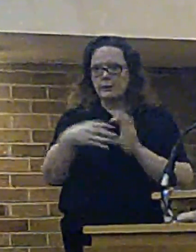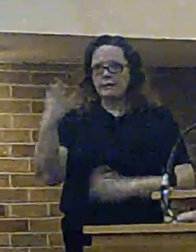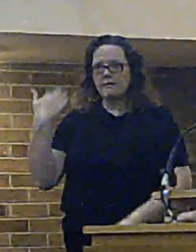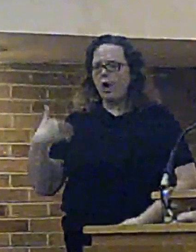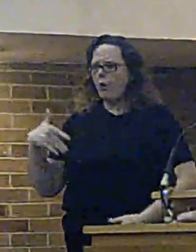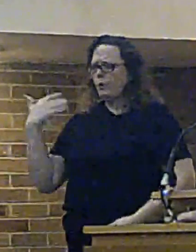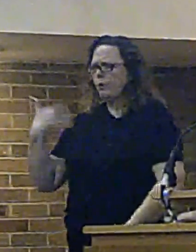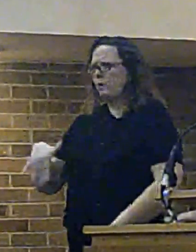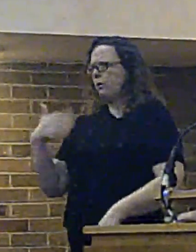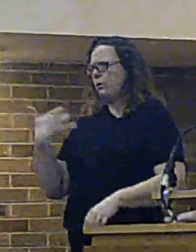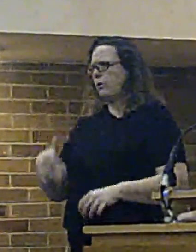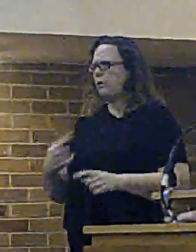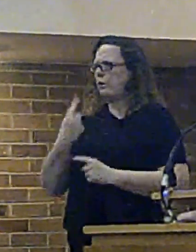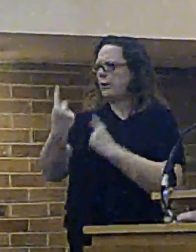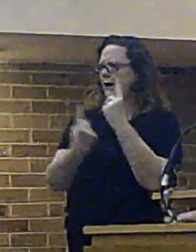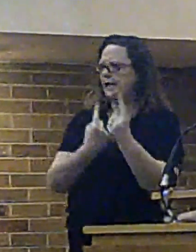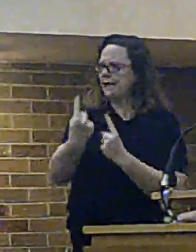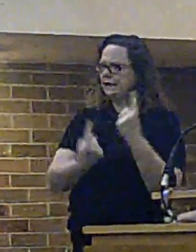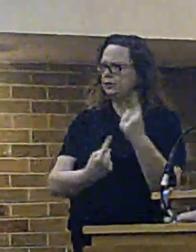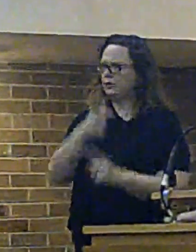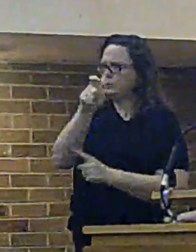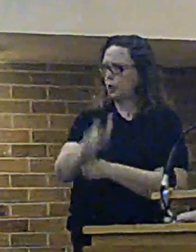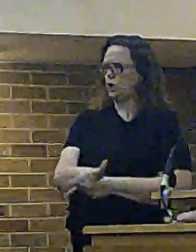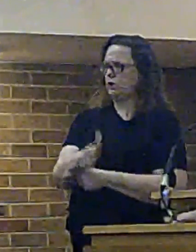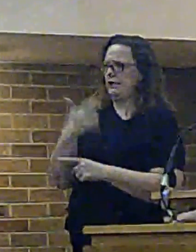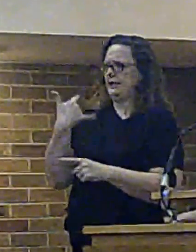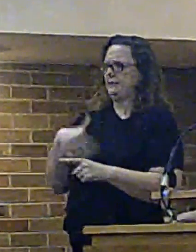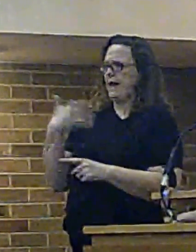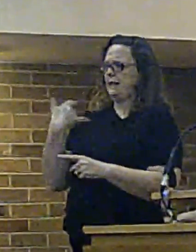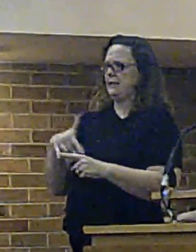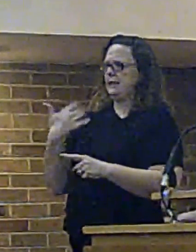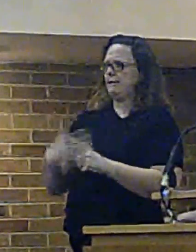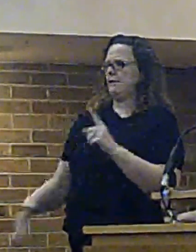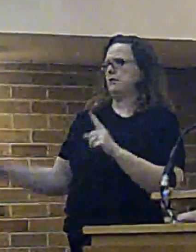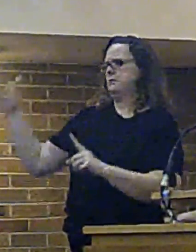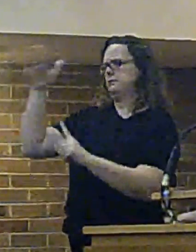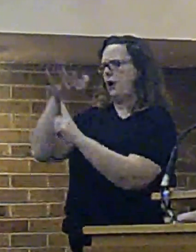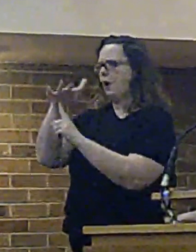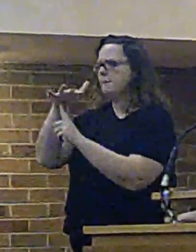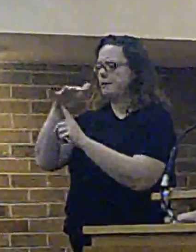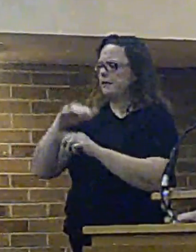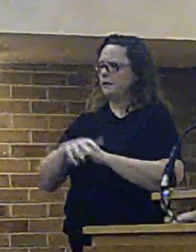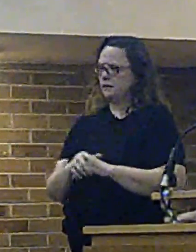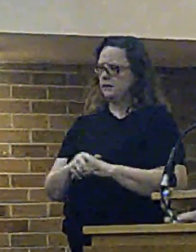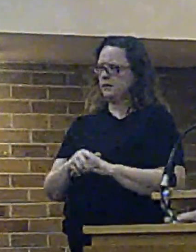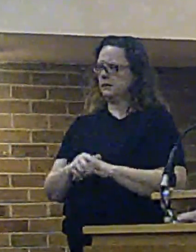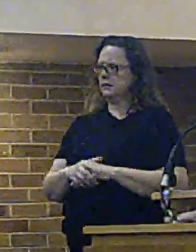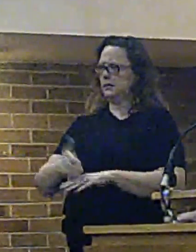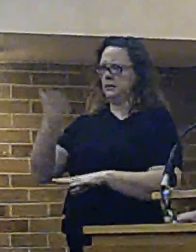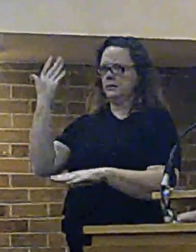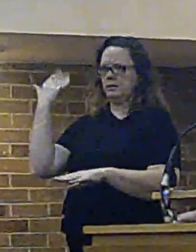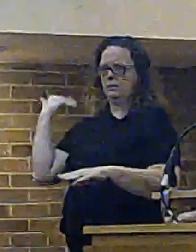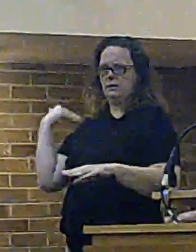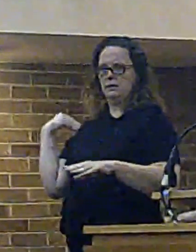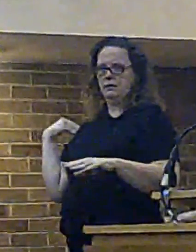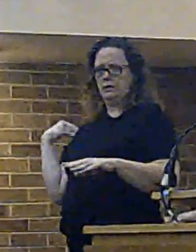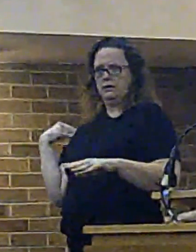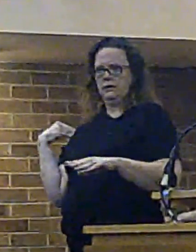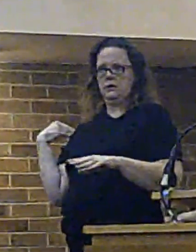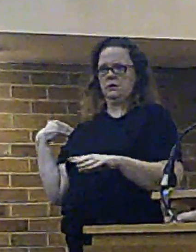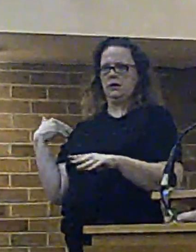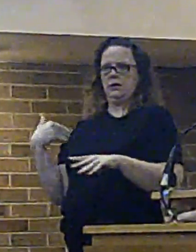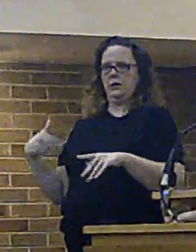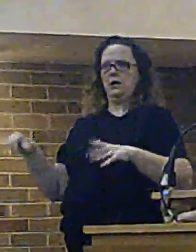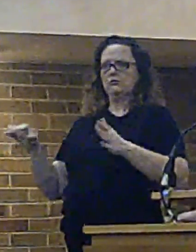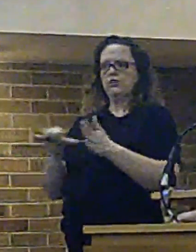the most expensive farm rescue authority in the country. And unfortunately, at that point, the chickens well and soon came home to